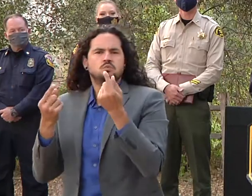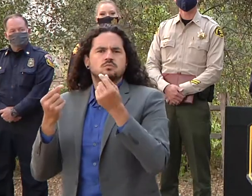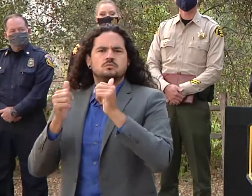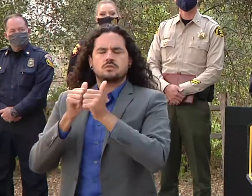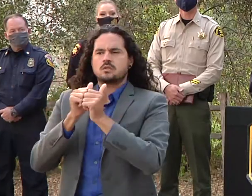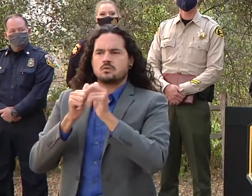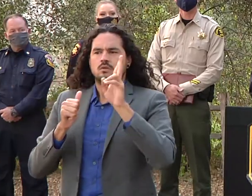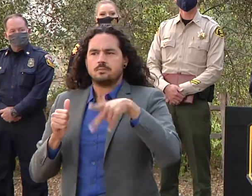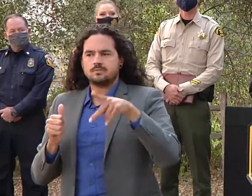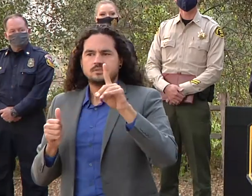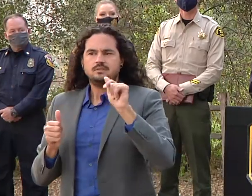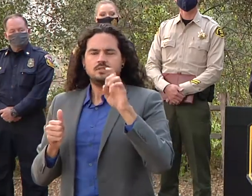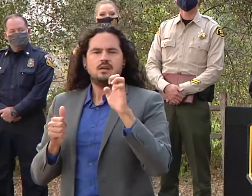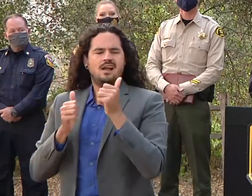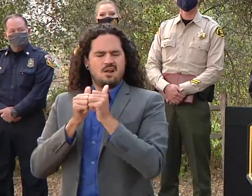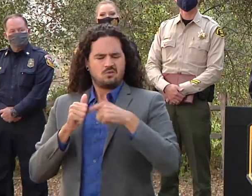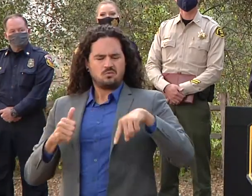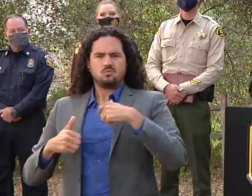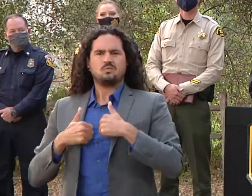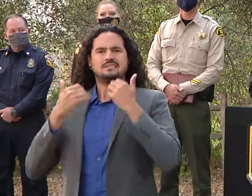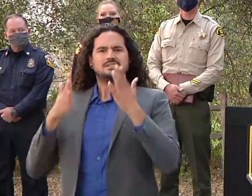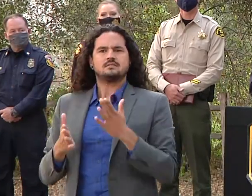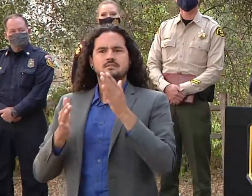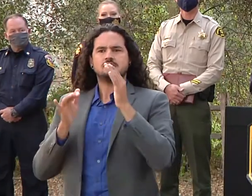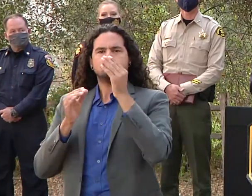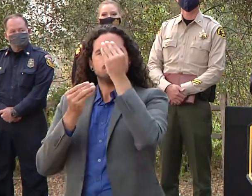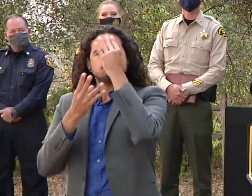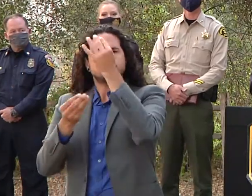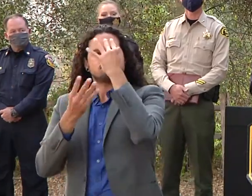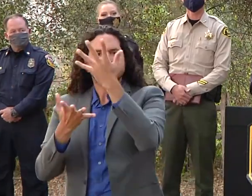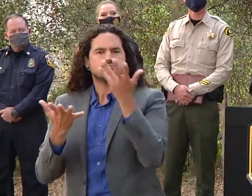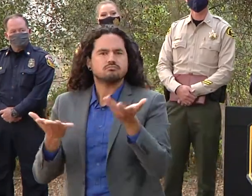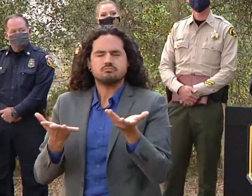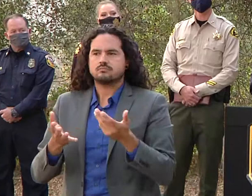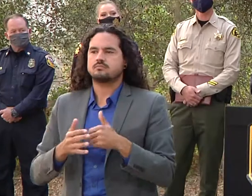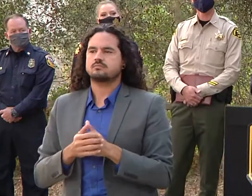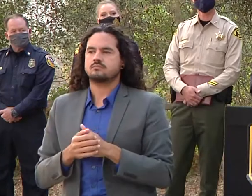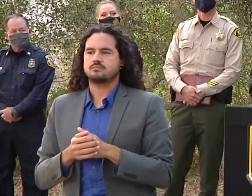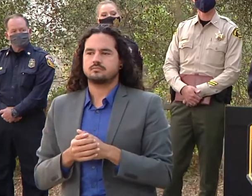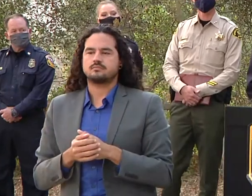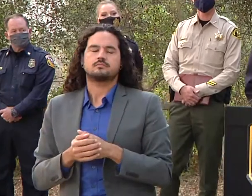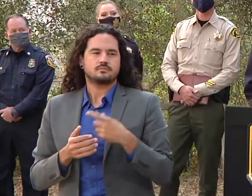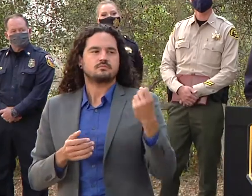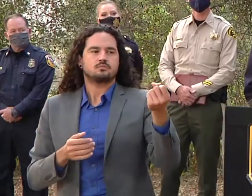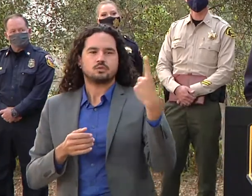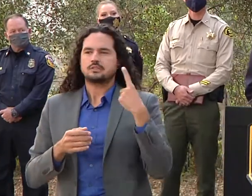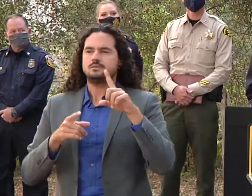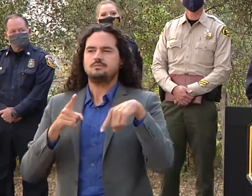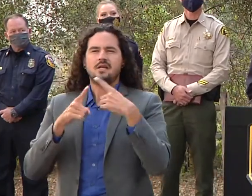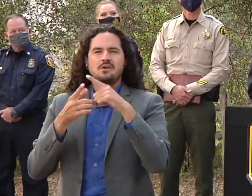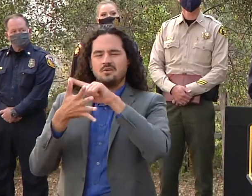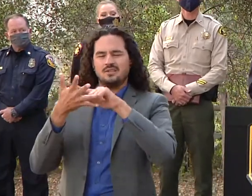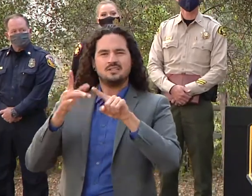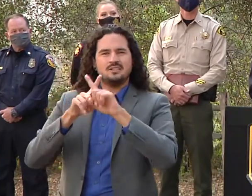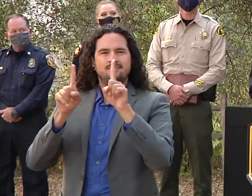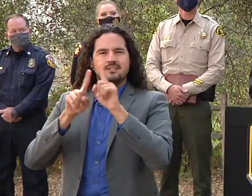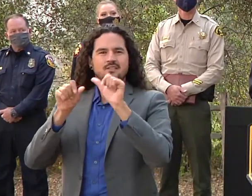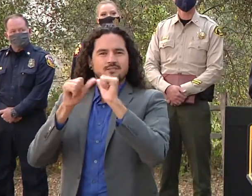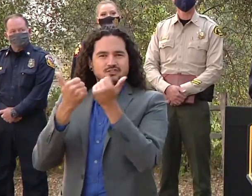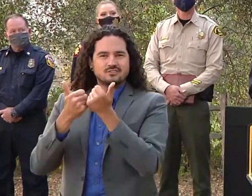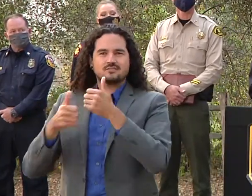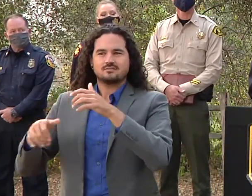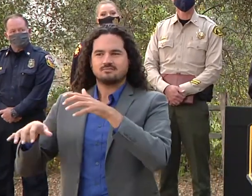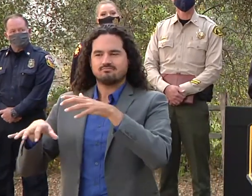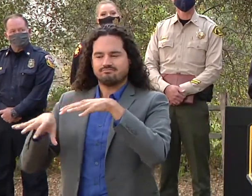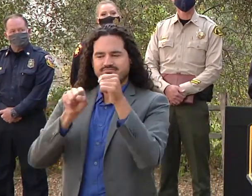returning to their properties need to be aware of? Yes, the question is related to individual representation from other agencies or cooperators